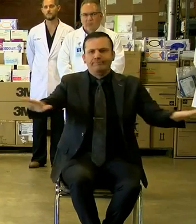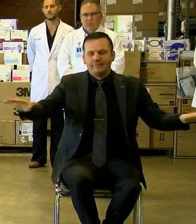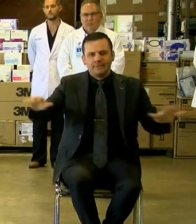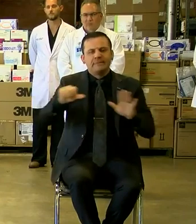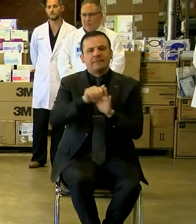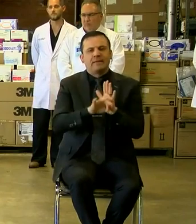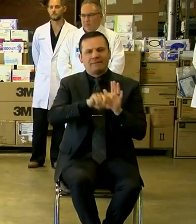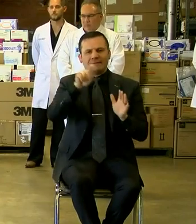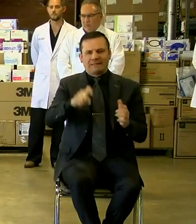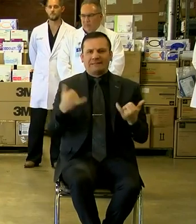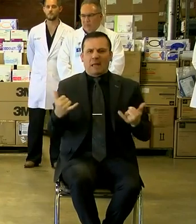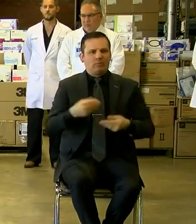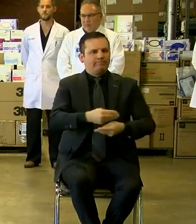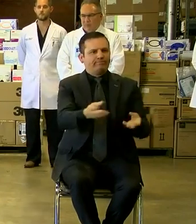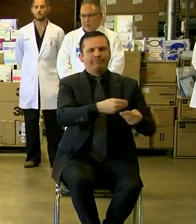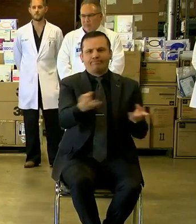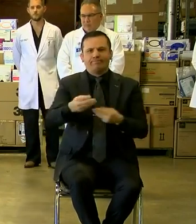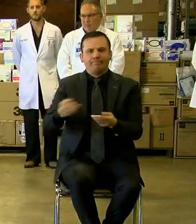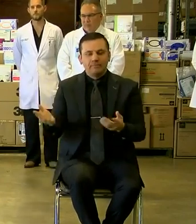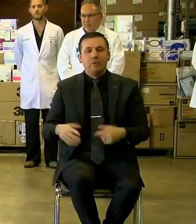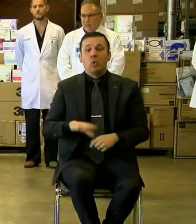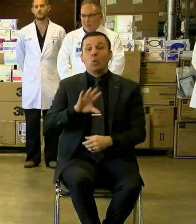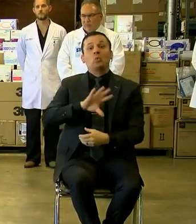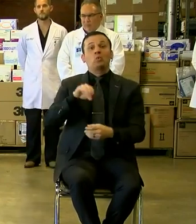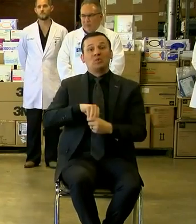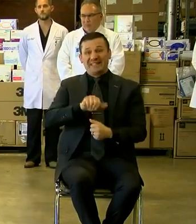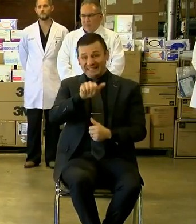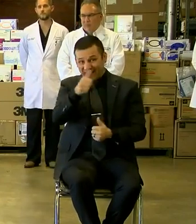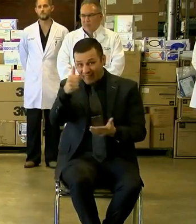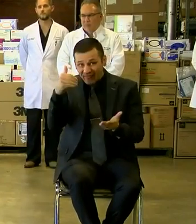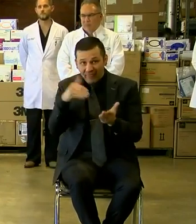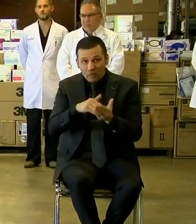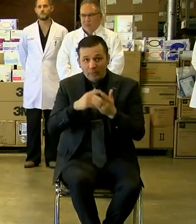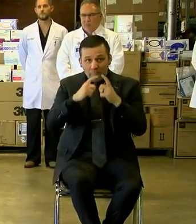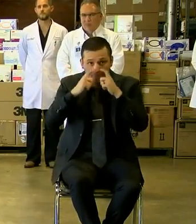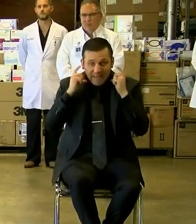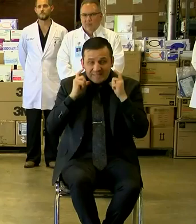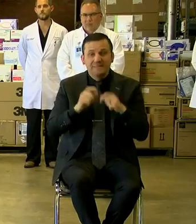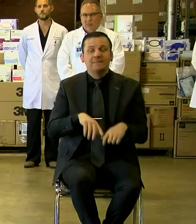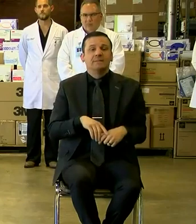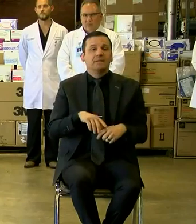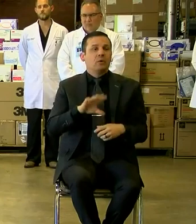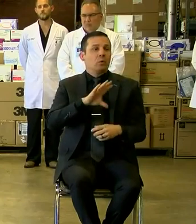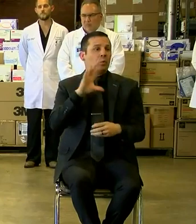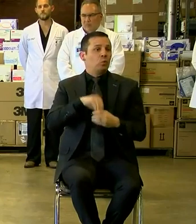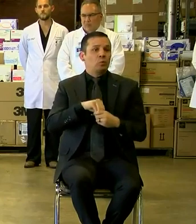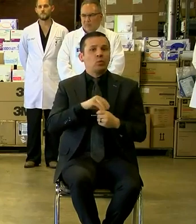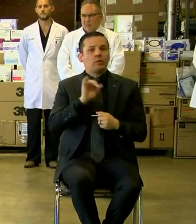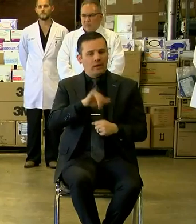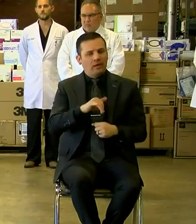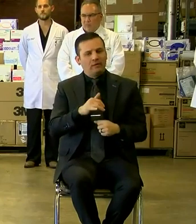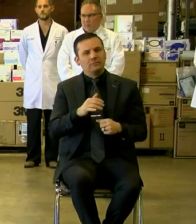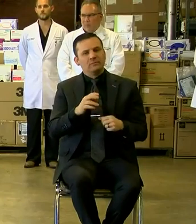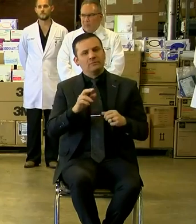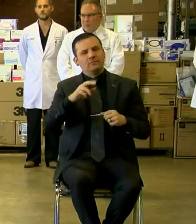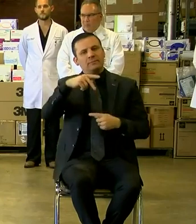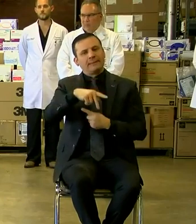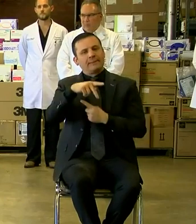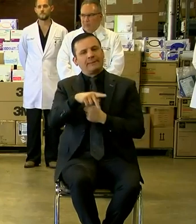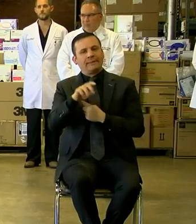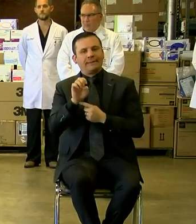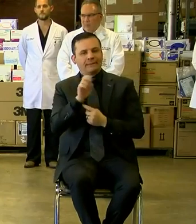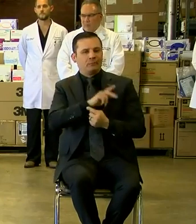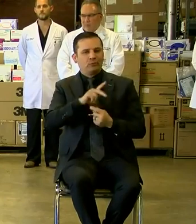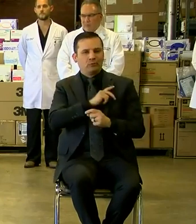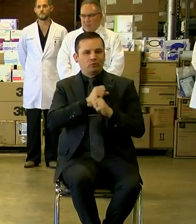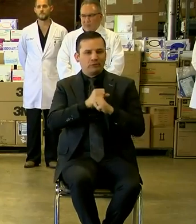Texas as we speak. That included 10,000 masks and included those personal protection equipment type suits